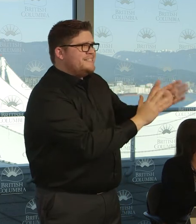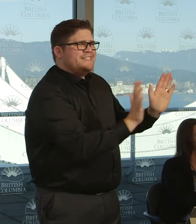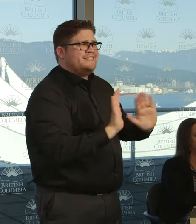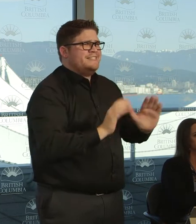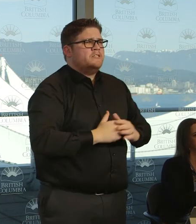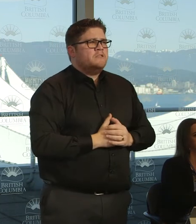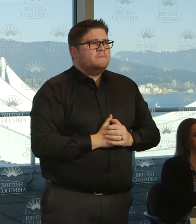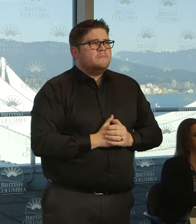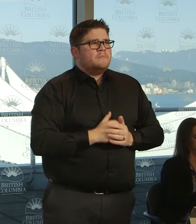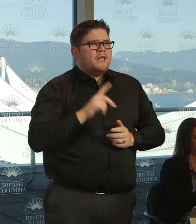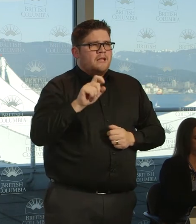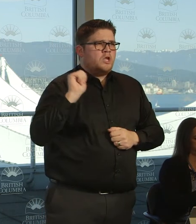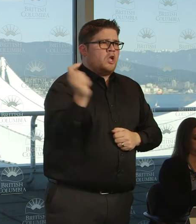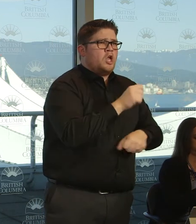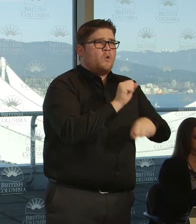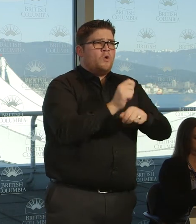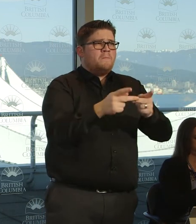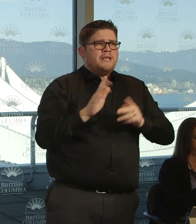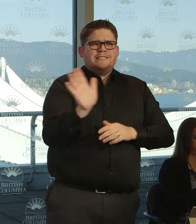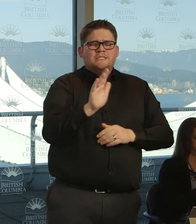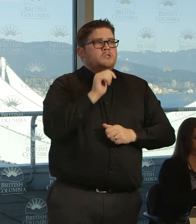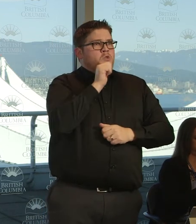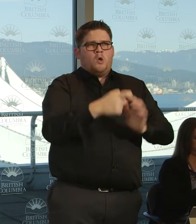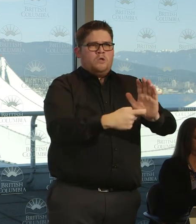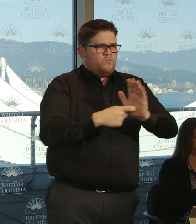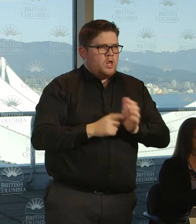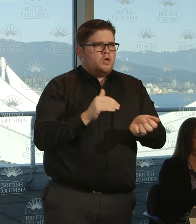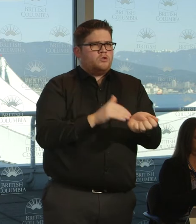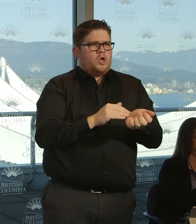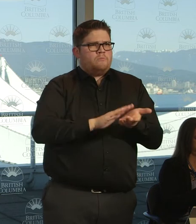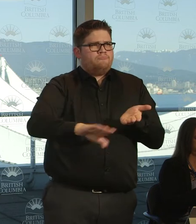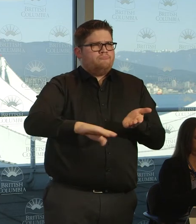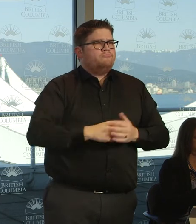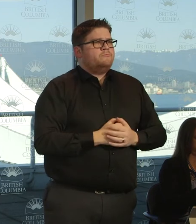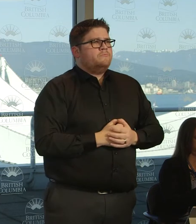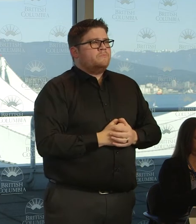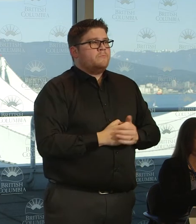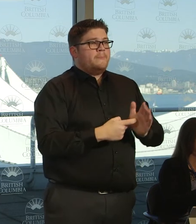to require doctor's notes and, of course, not to require testing for this for employees to return to work.